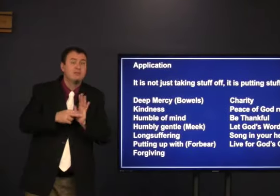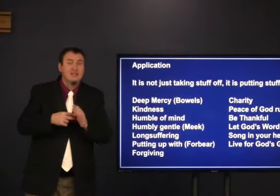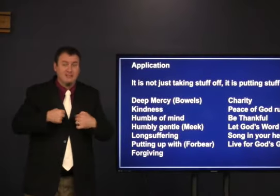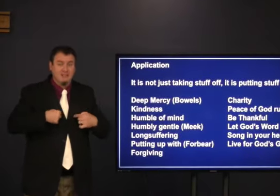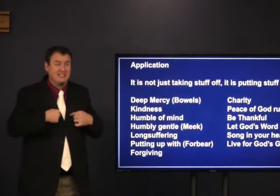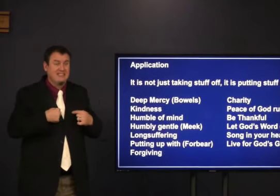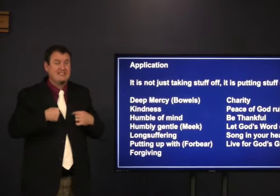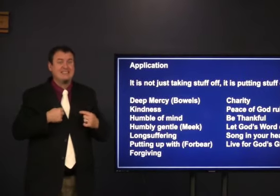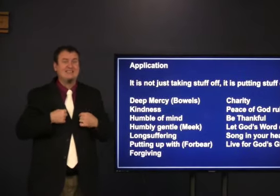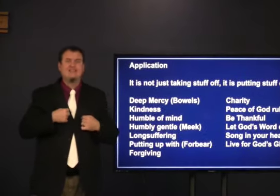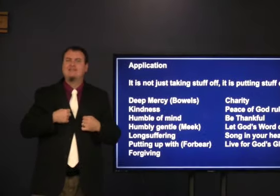and sometimes